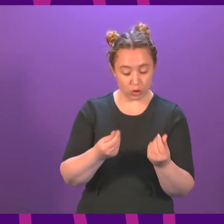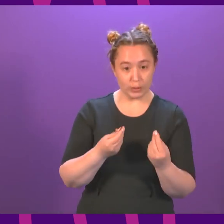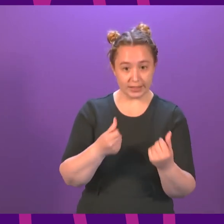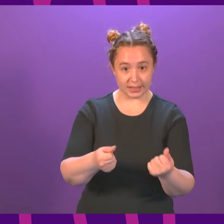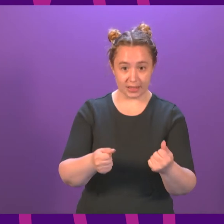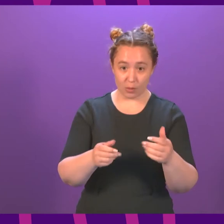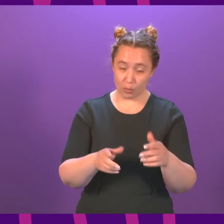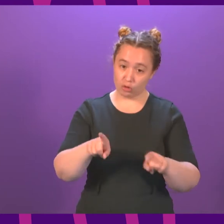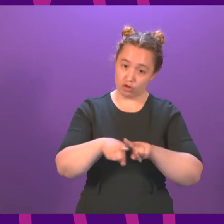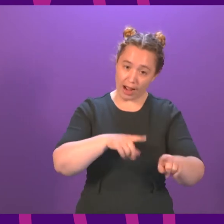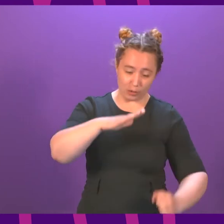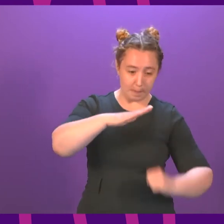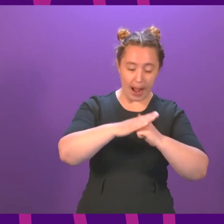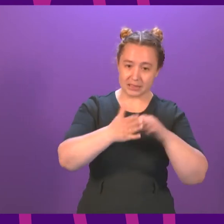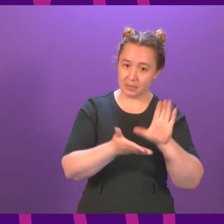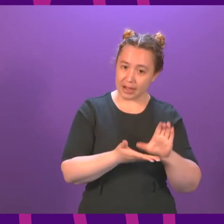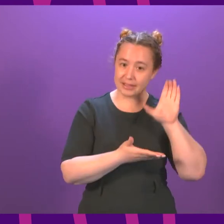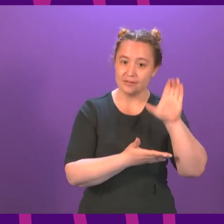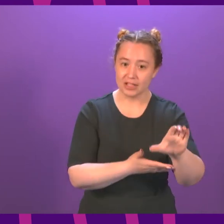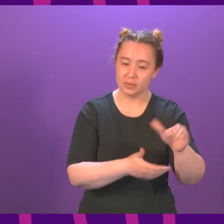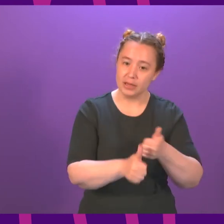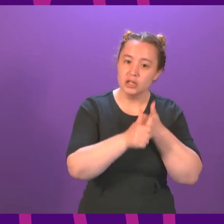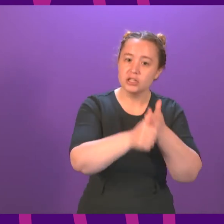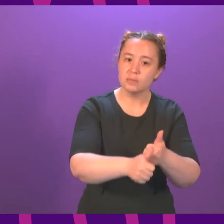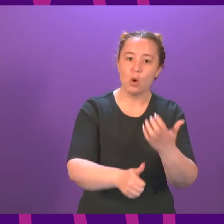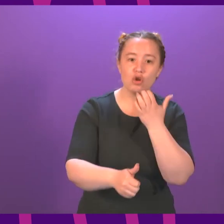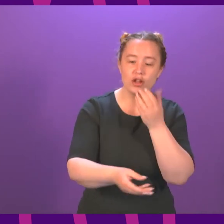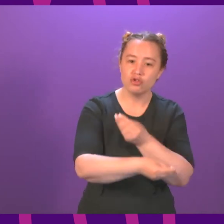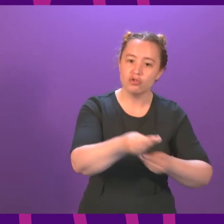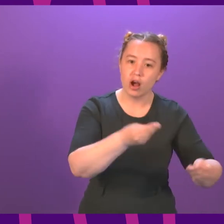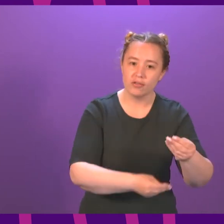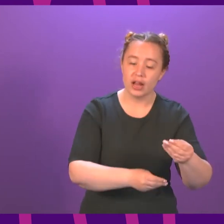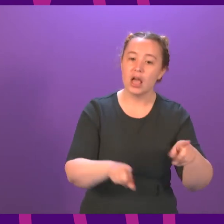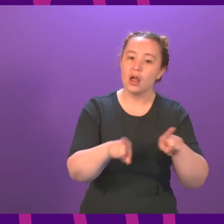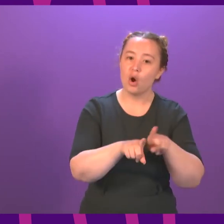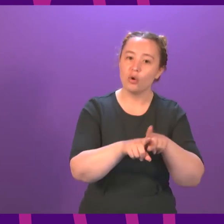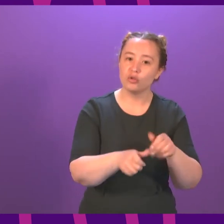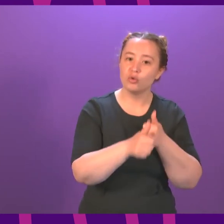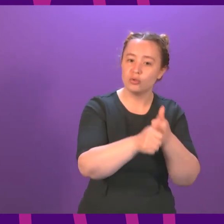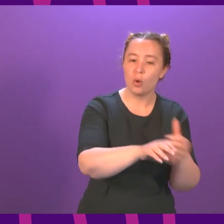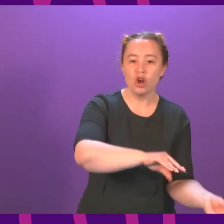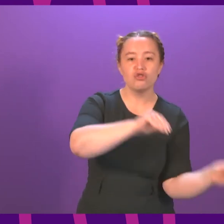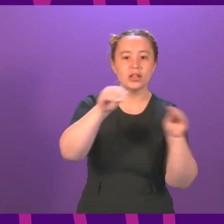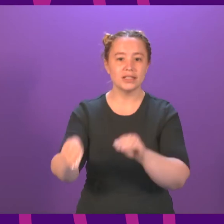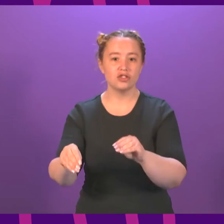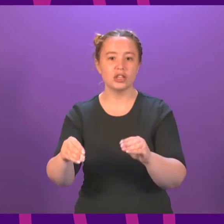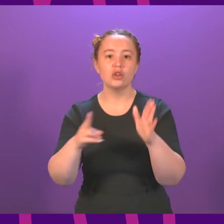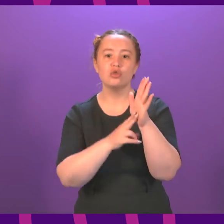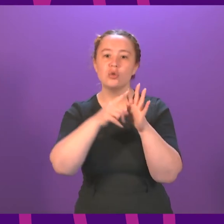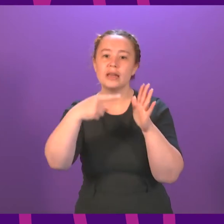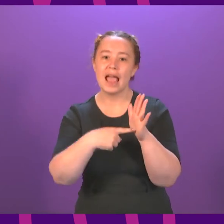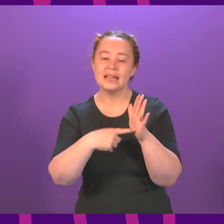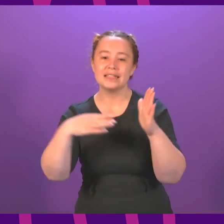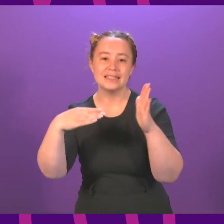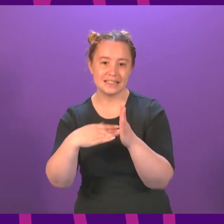investment in the actions needed to support a green recovery and indeed transition to net zero. We have also, of course, in the last